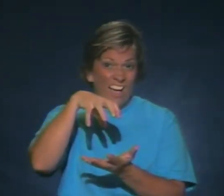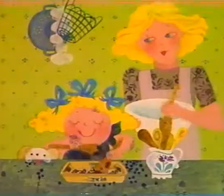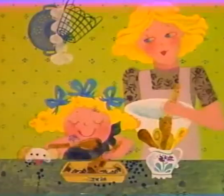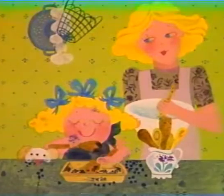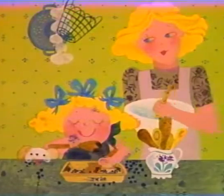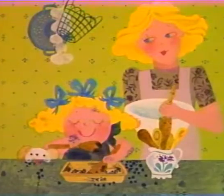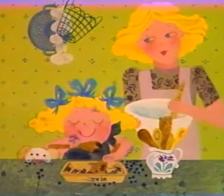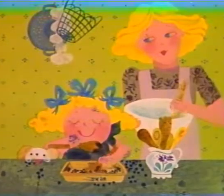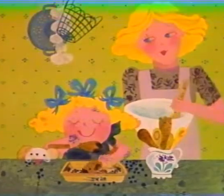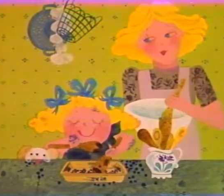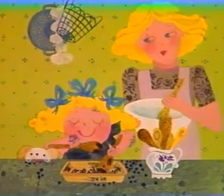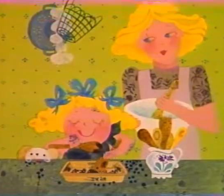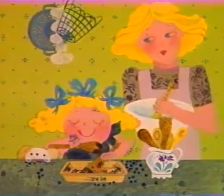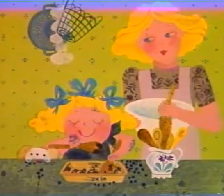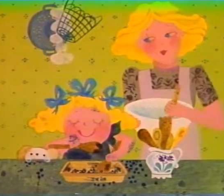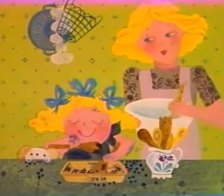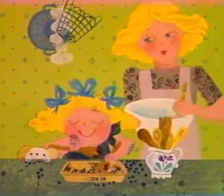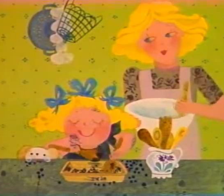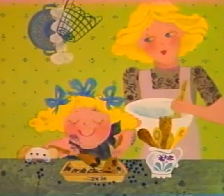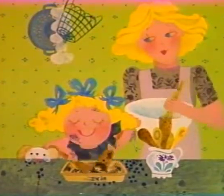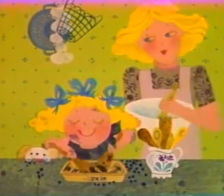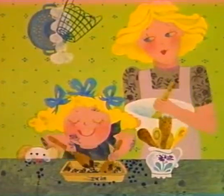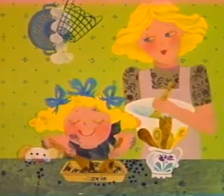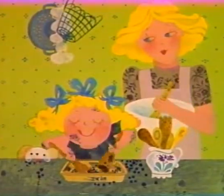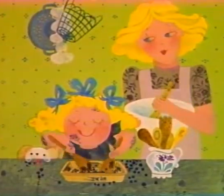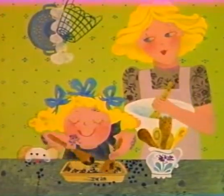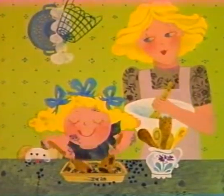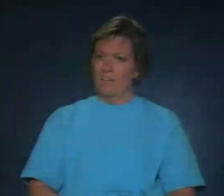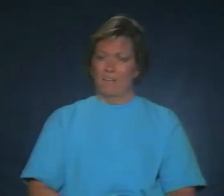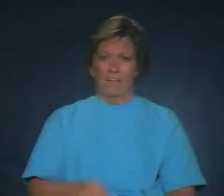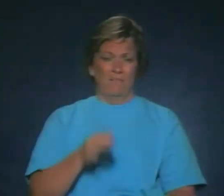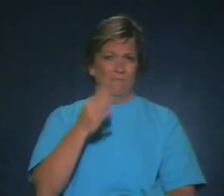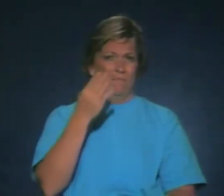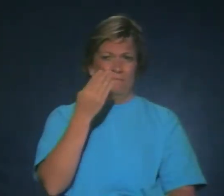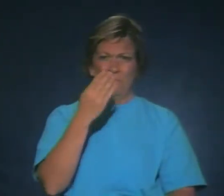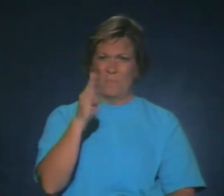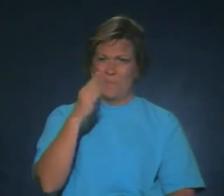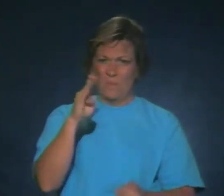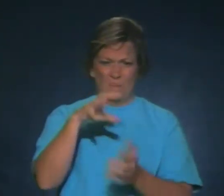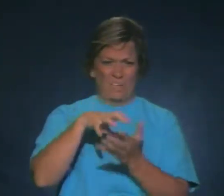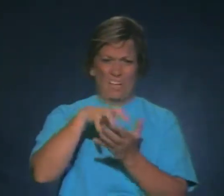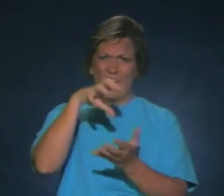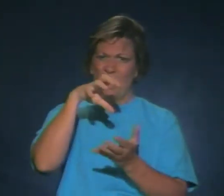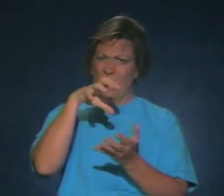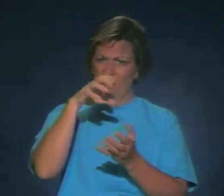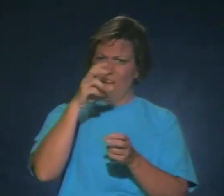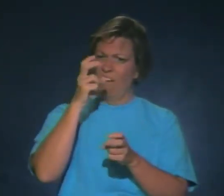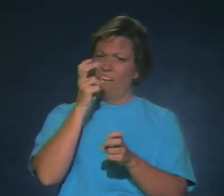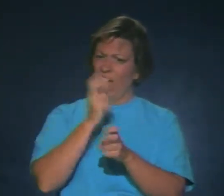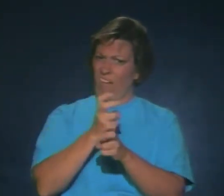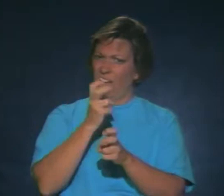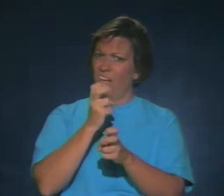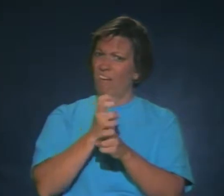She likes blue cakes. Blue cakes are hard to make.